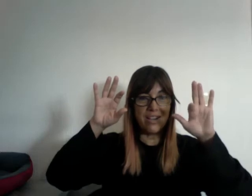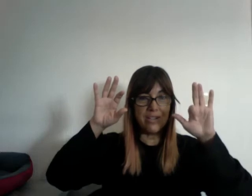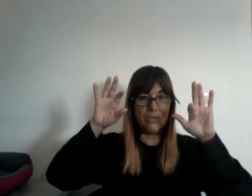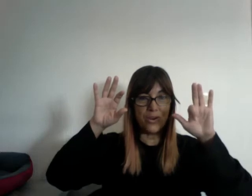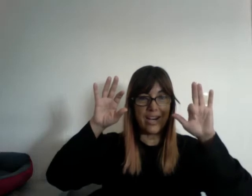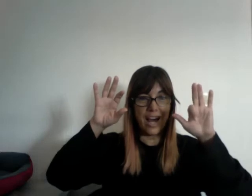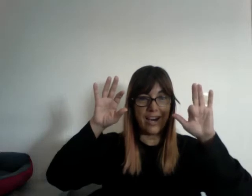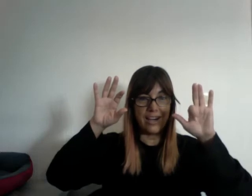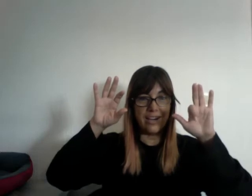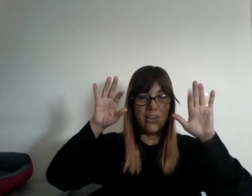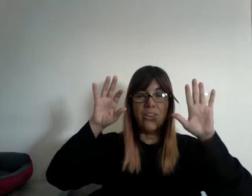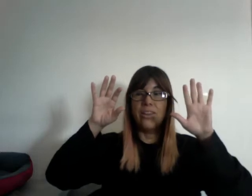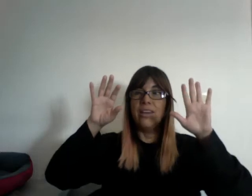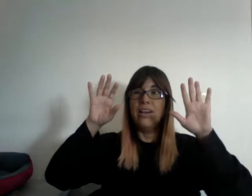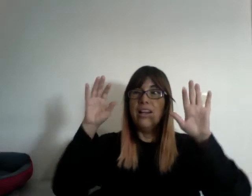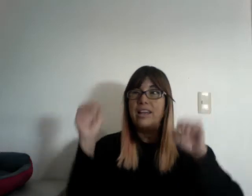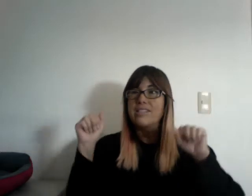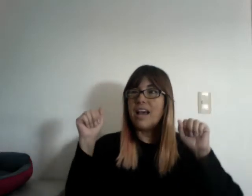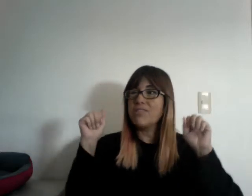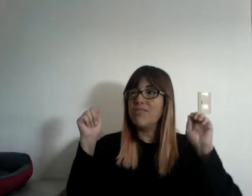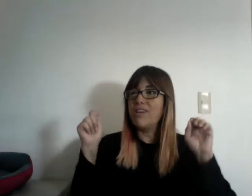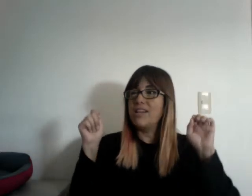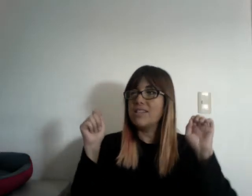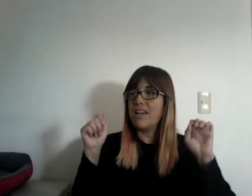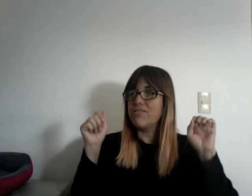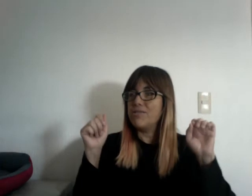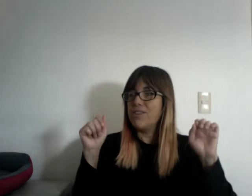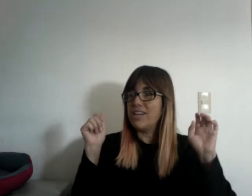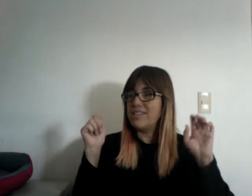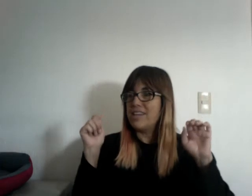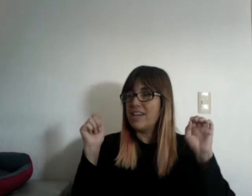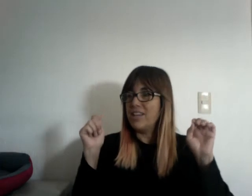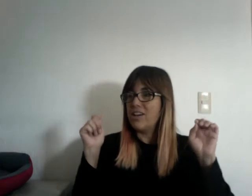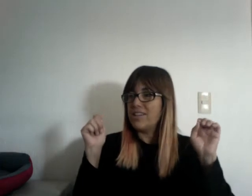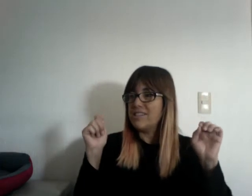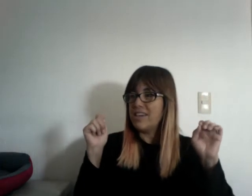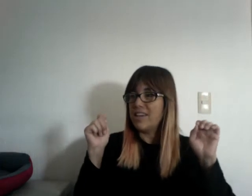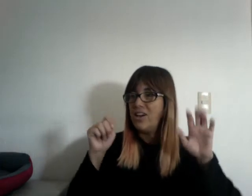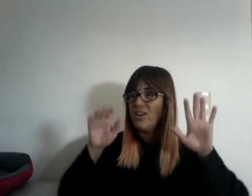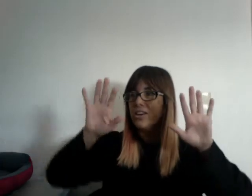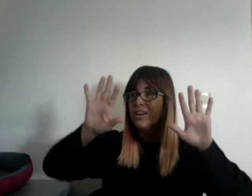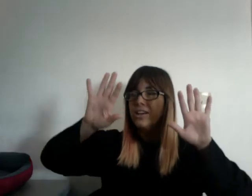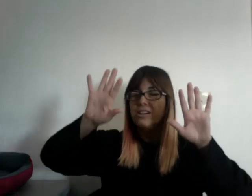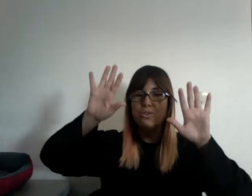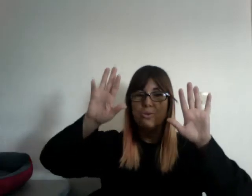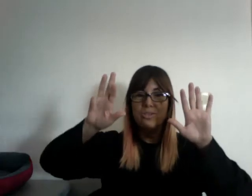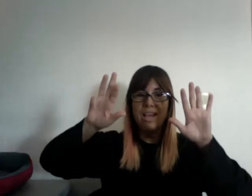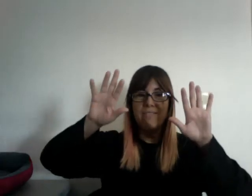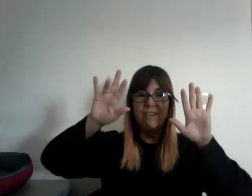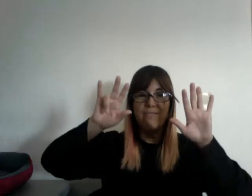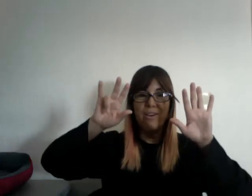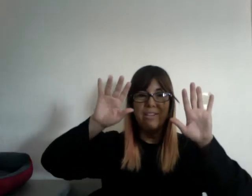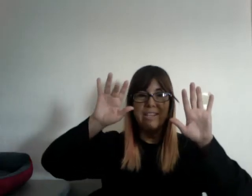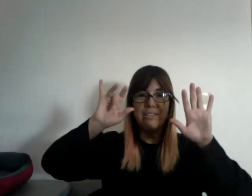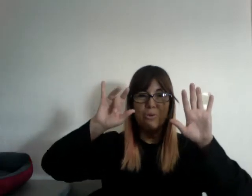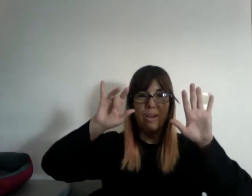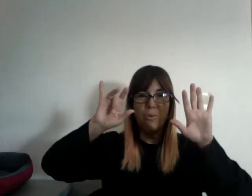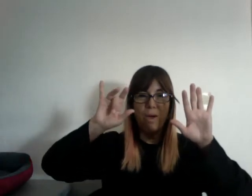is 49. Let's have some fun, let's have some fun, and sing along, and sing along. To seven, 14, 21.